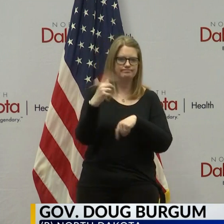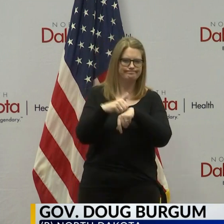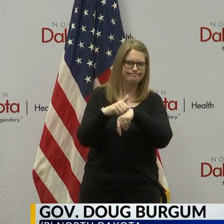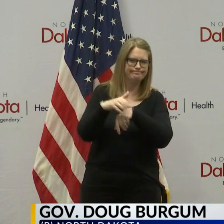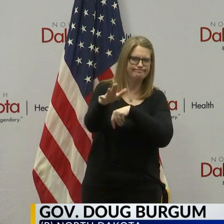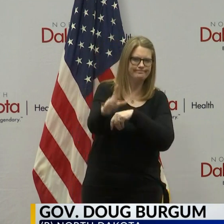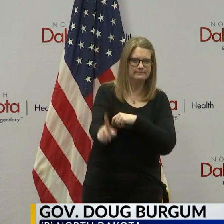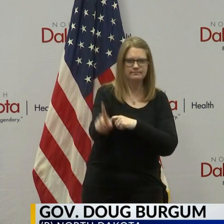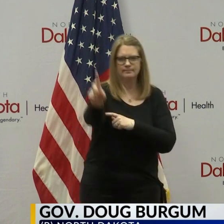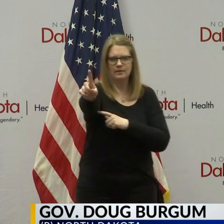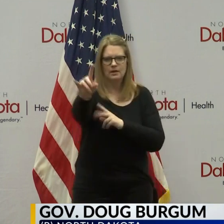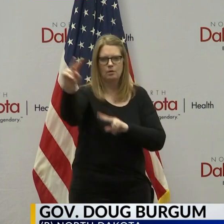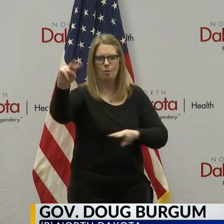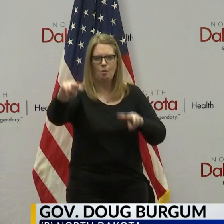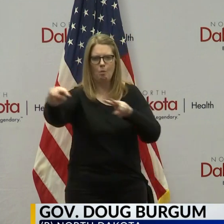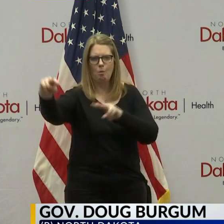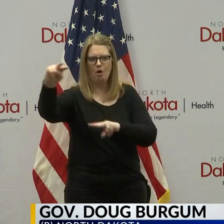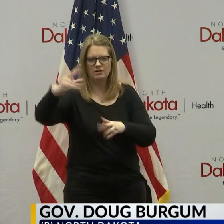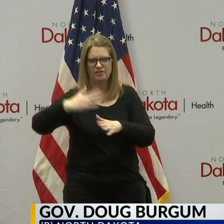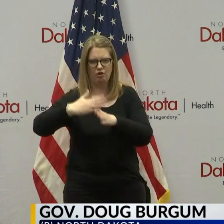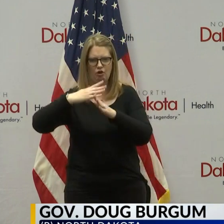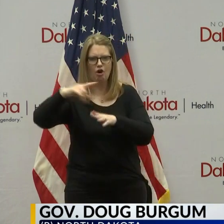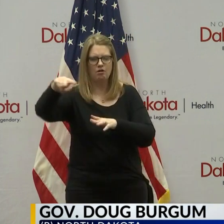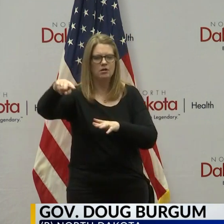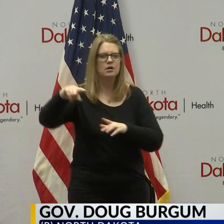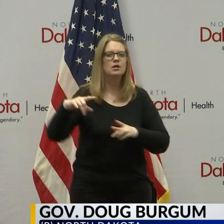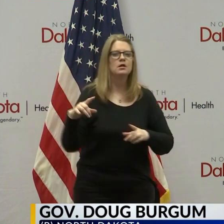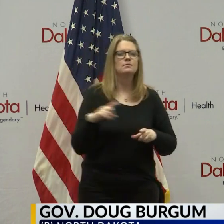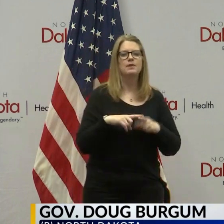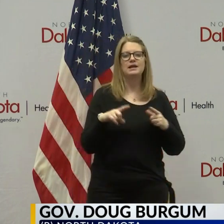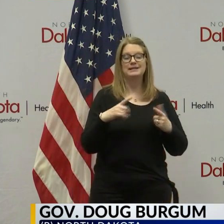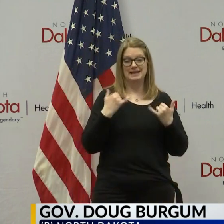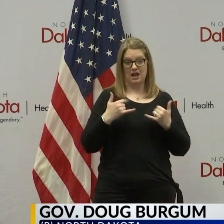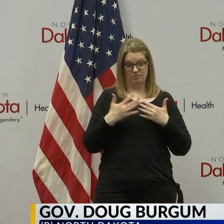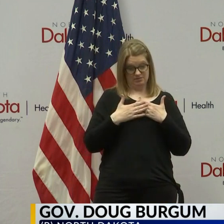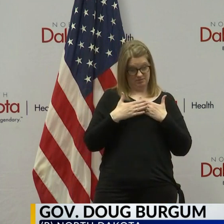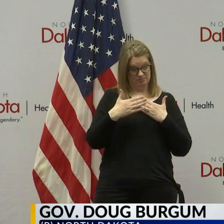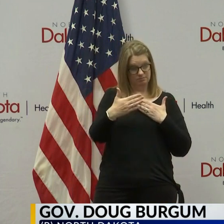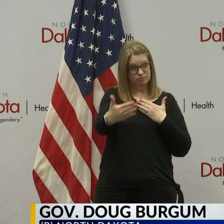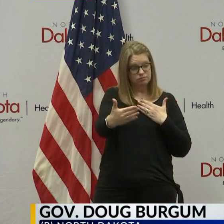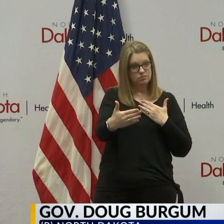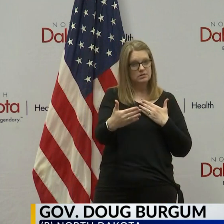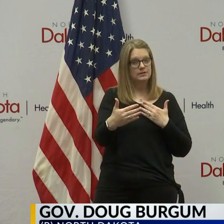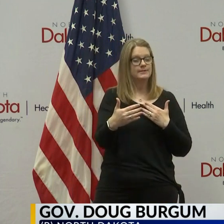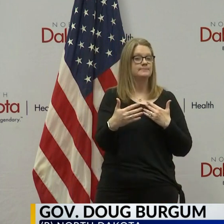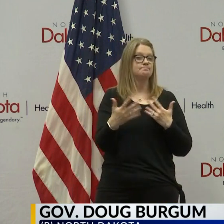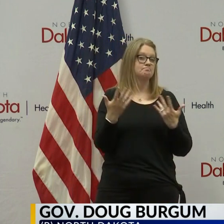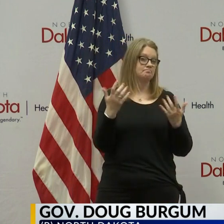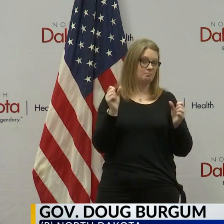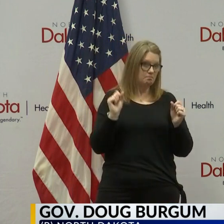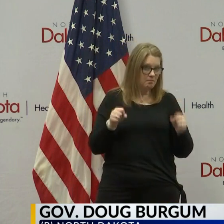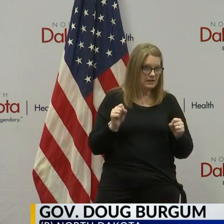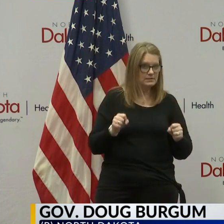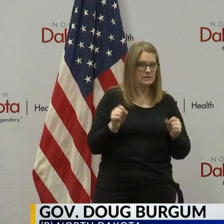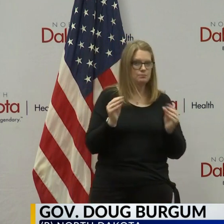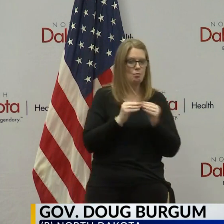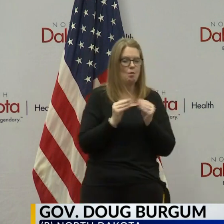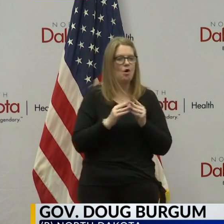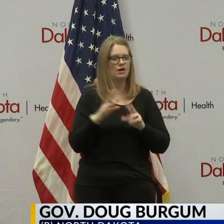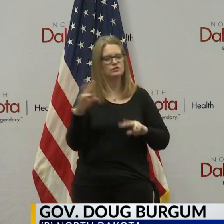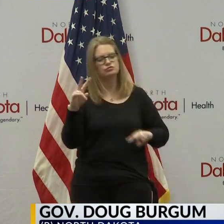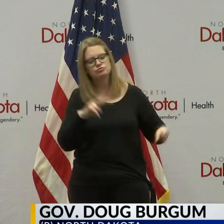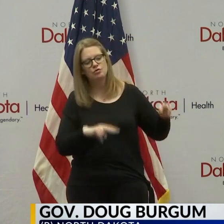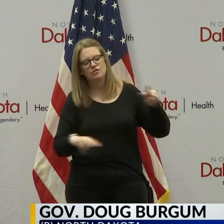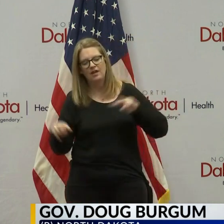that's sort of on guard. And we would hope as we go forward in the weeks and months ahead that we could be doing sentinel or surveillance